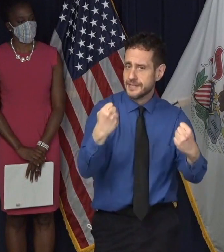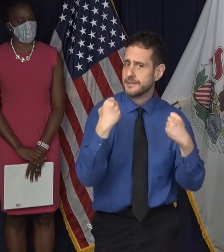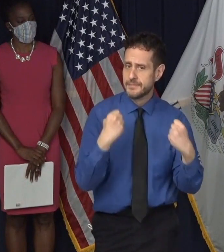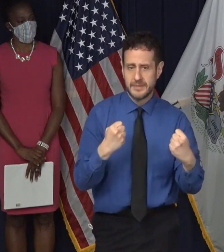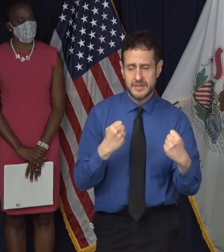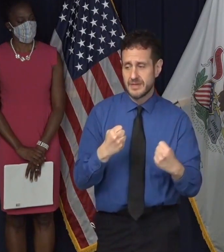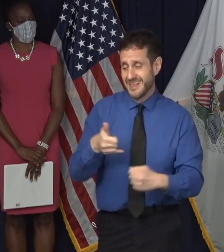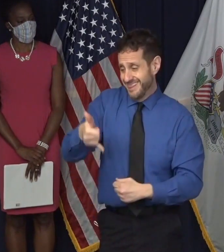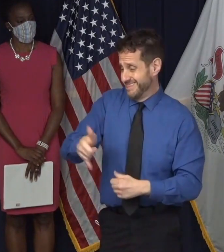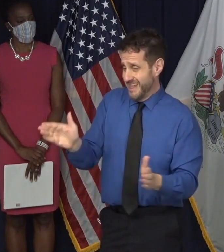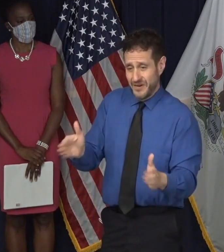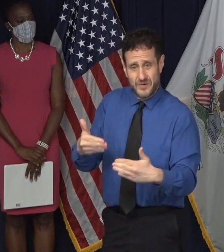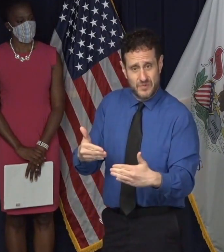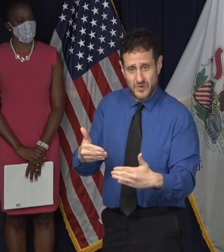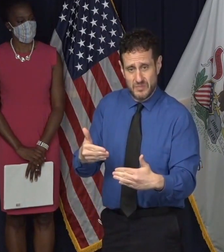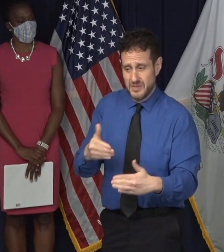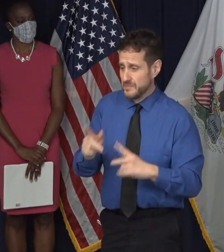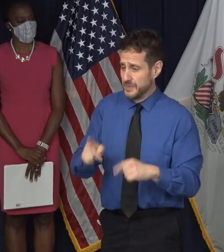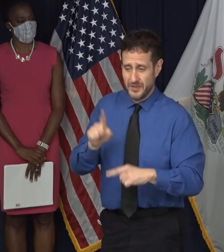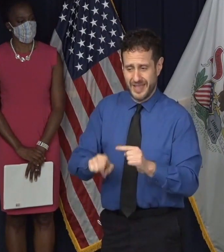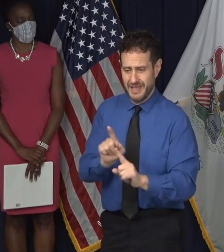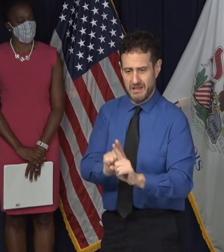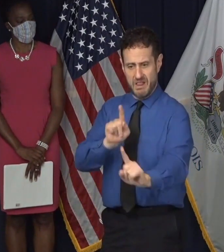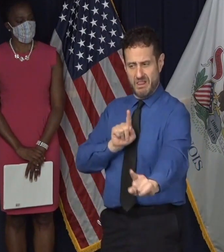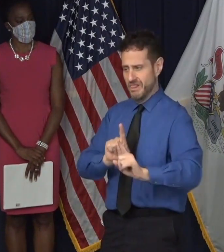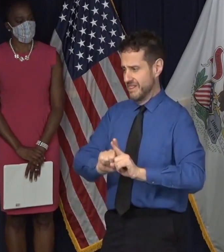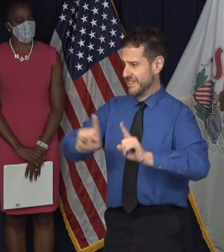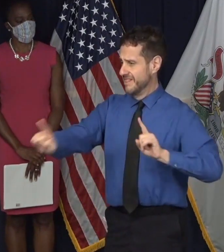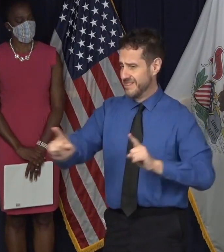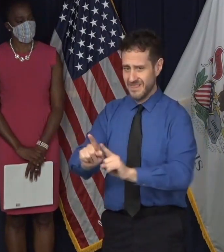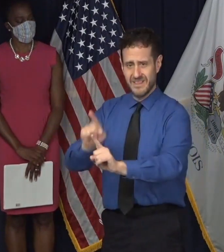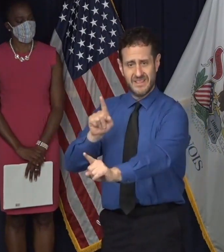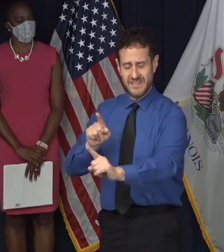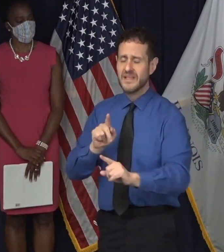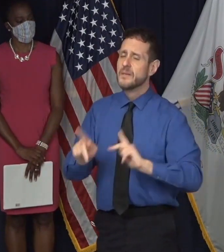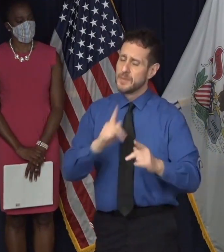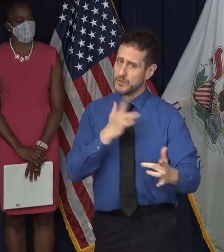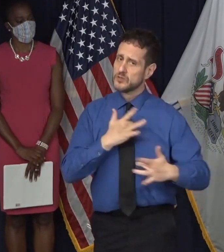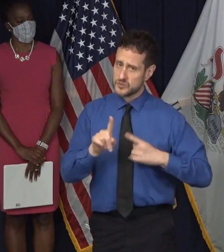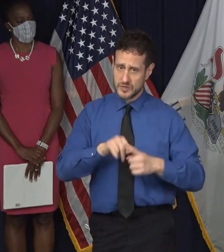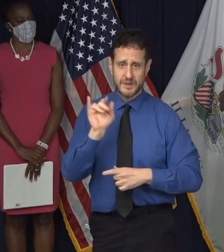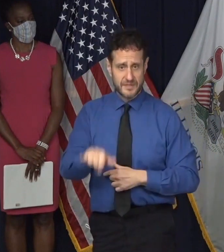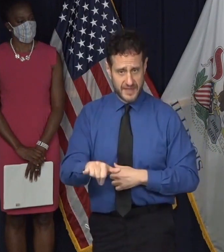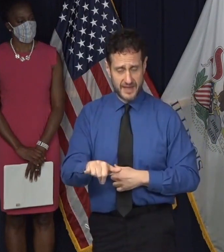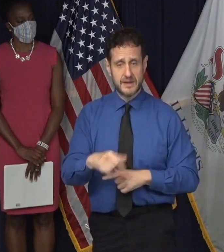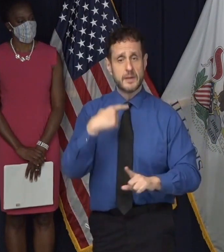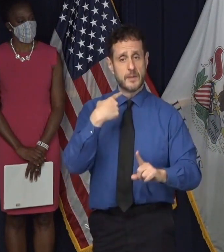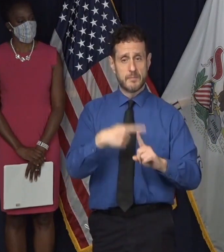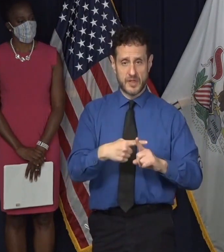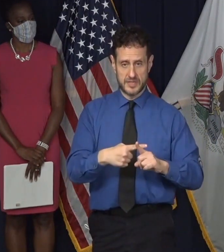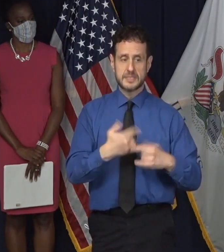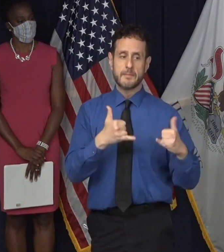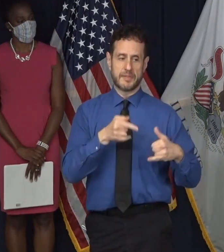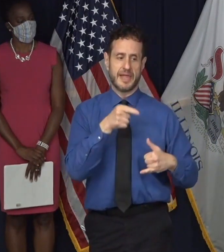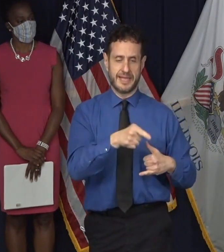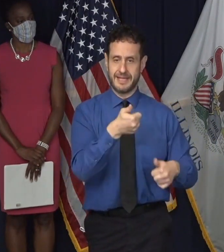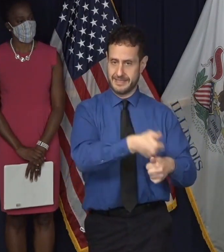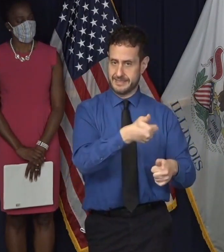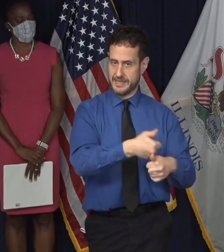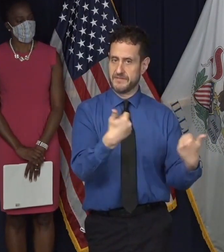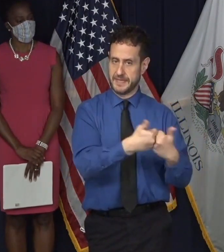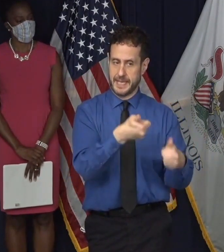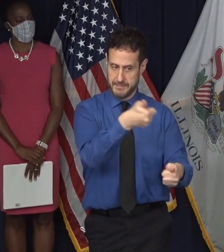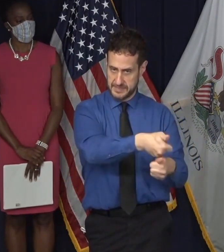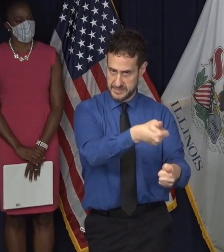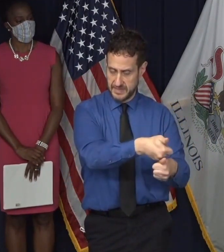there's not that much social distancing, as you know. There are concerns about that in addition to the field play. There are